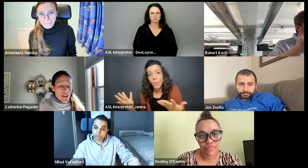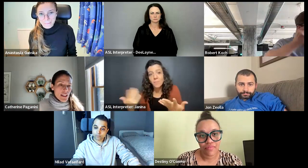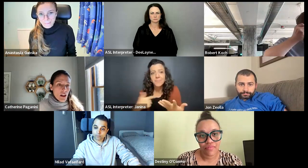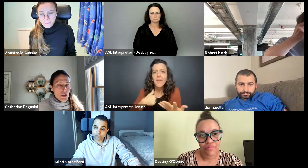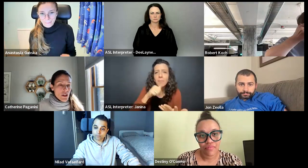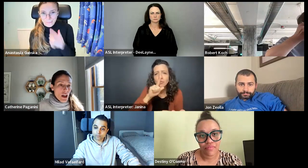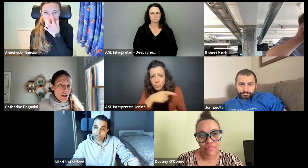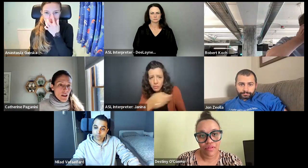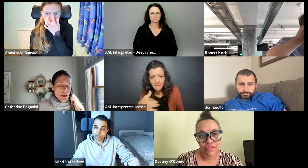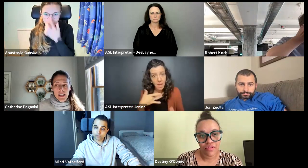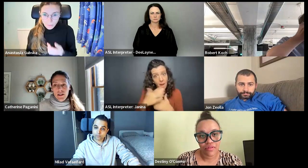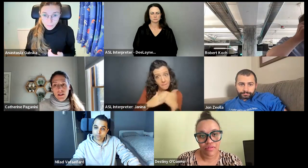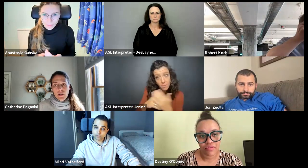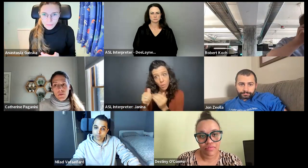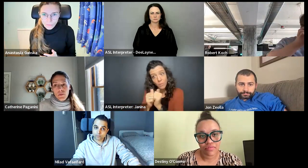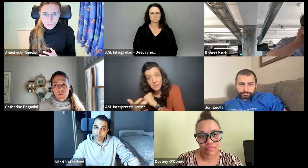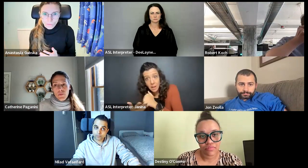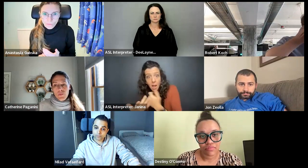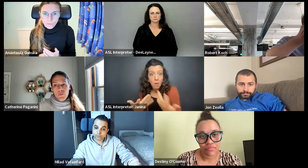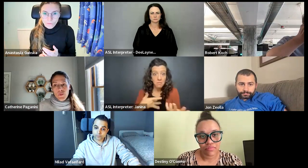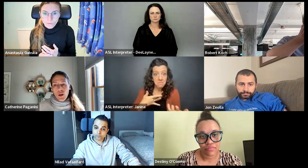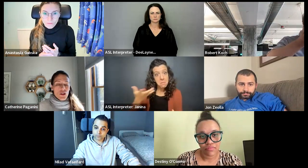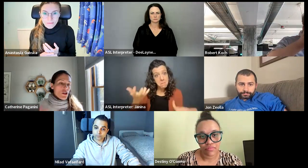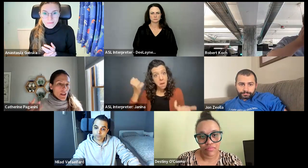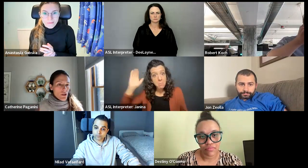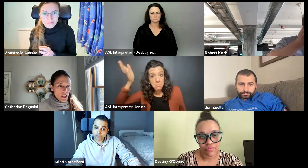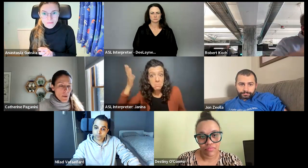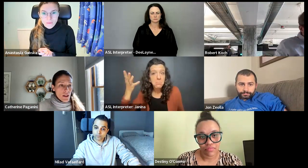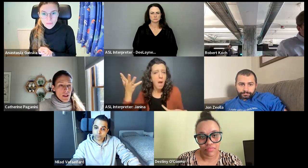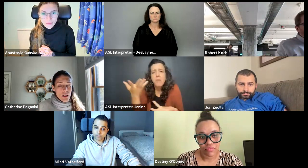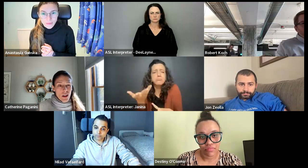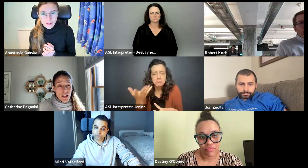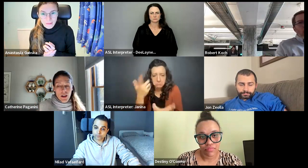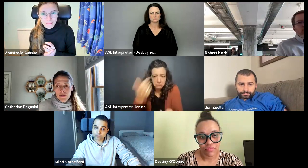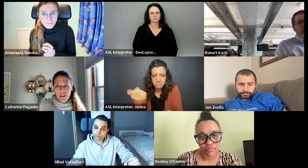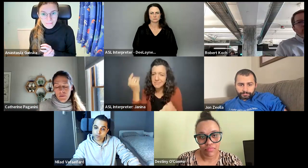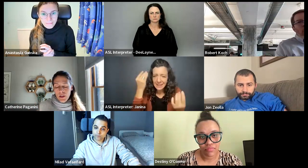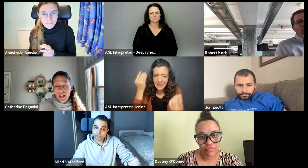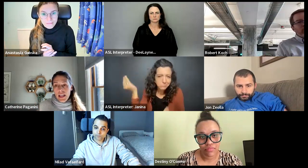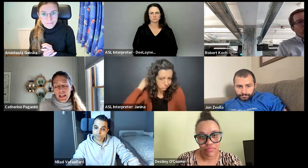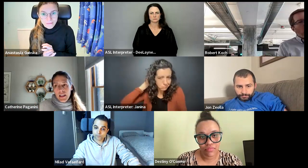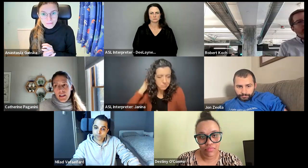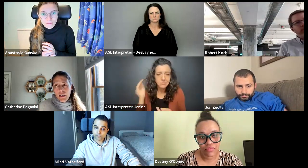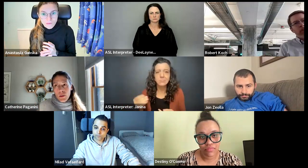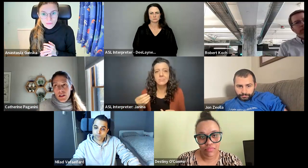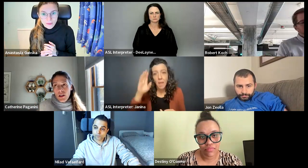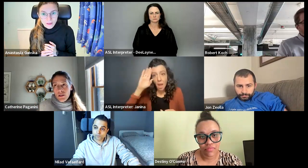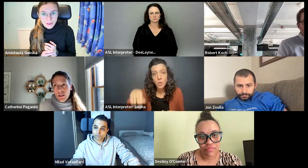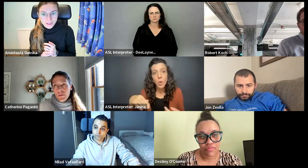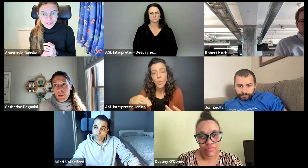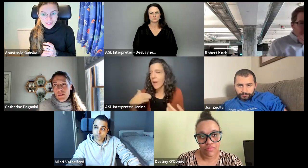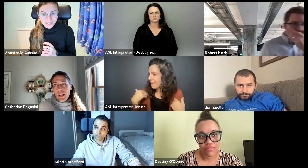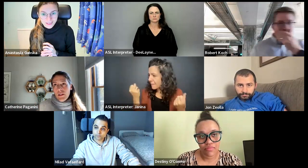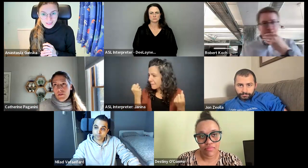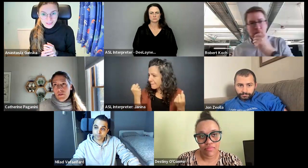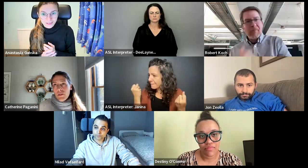comfortable you are with the technology or not. And so, just something to think about. There are a lot of, what's it called?